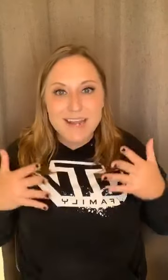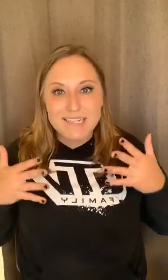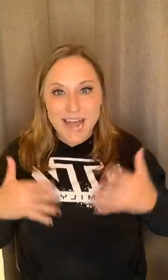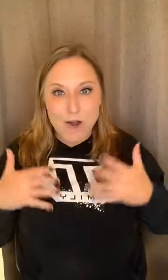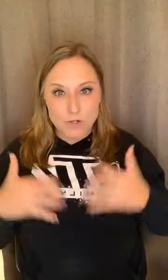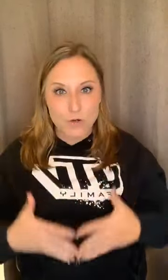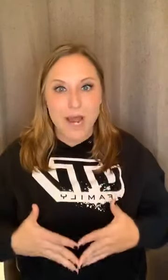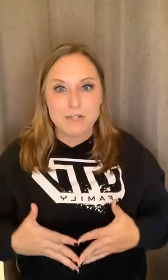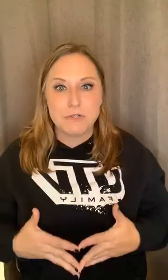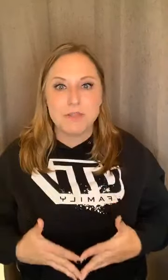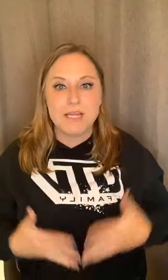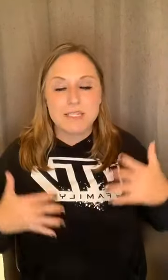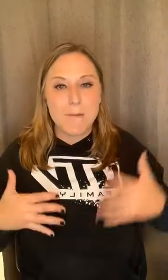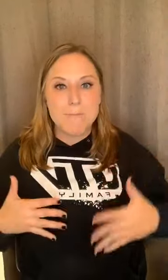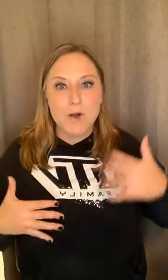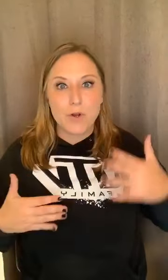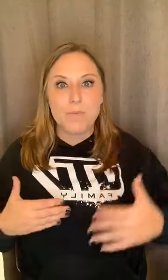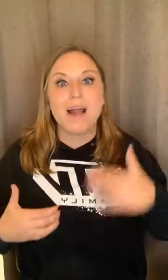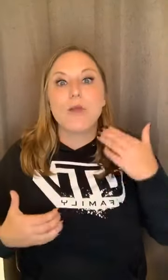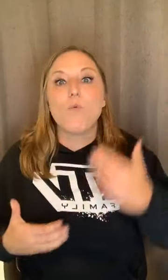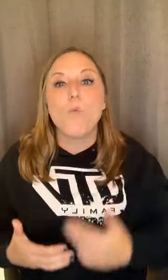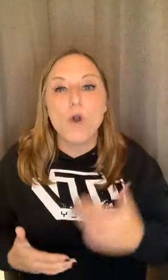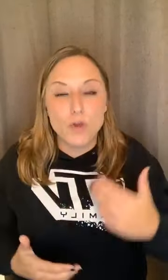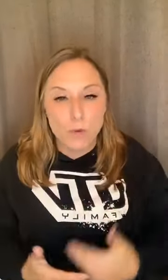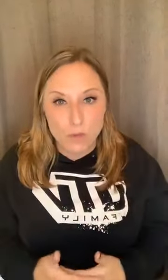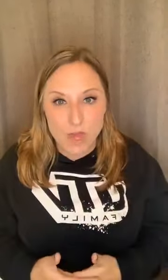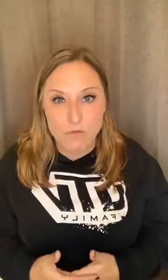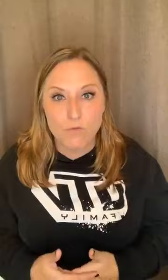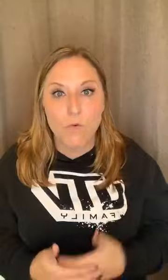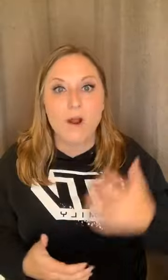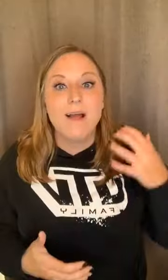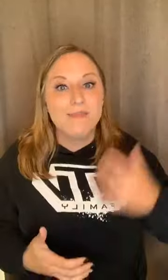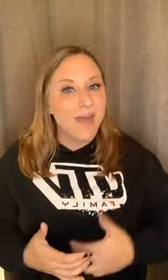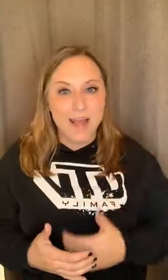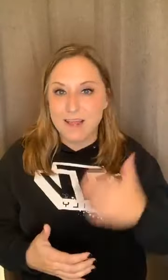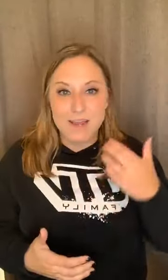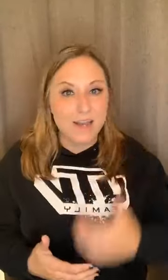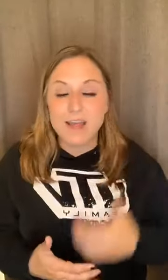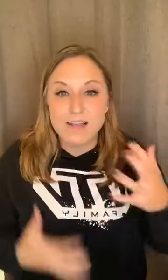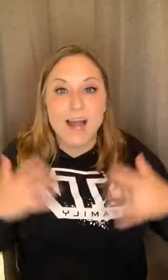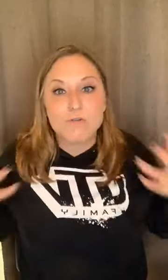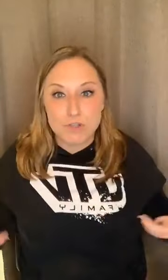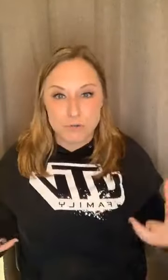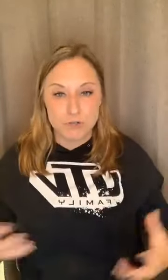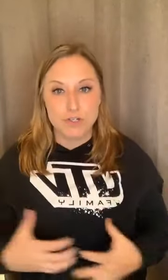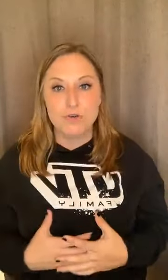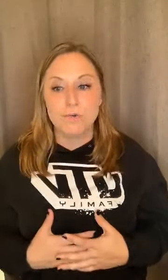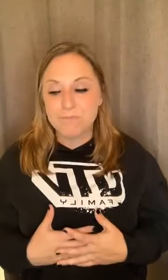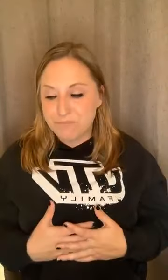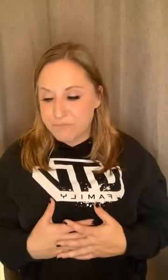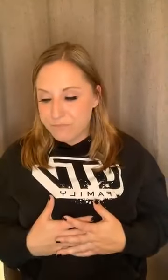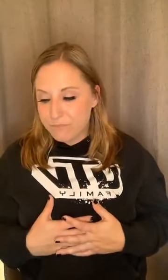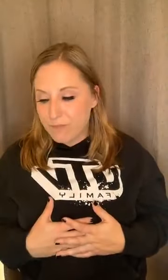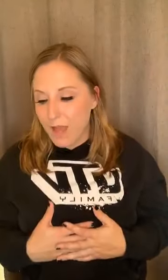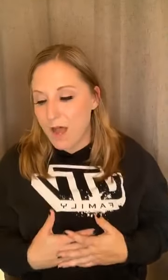out a gratitude list about your body and what you were thankful for that it allows you to do. Um,